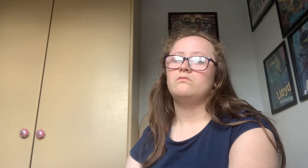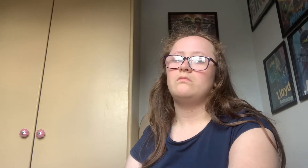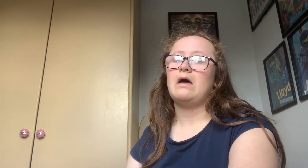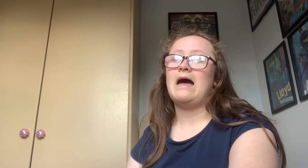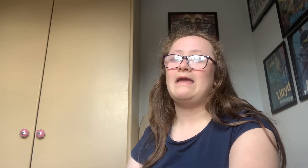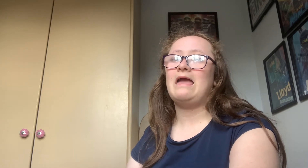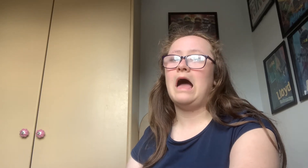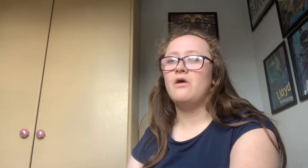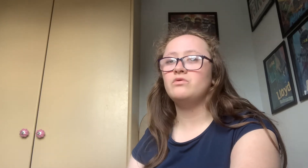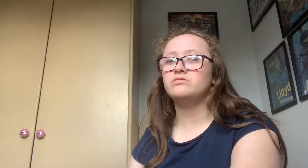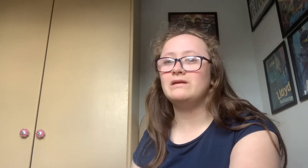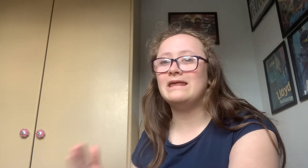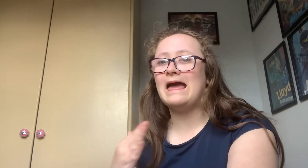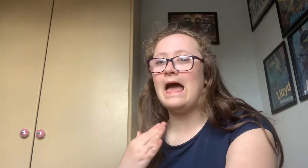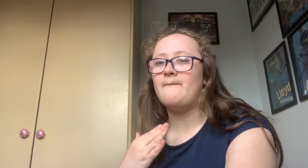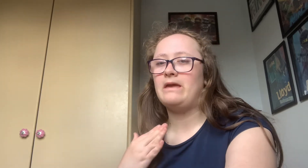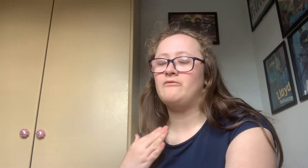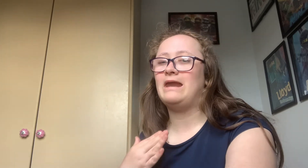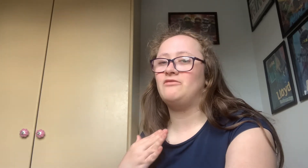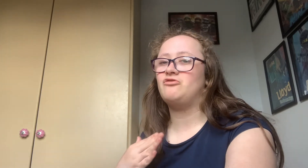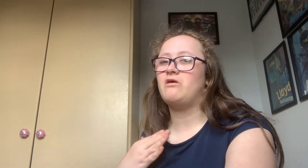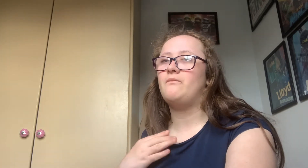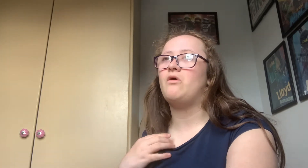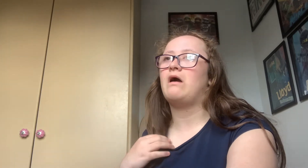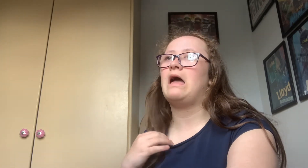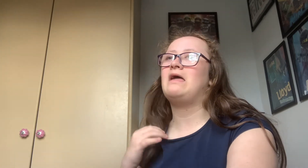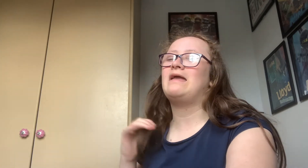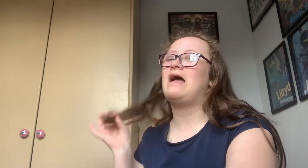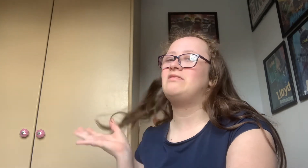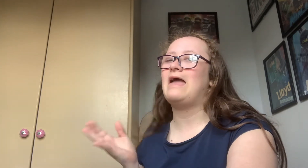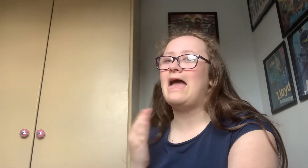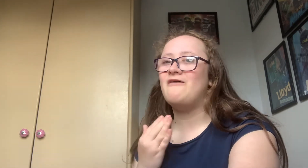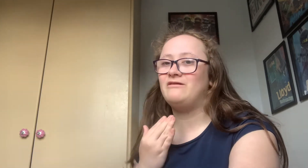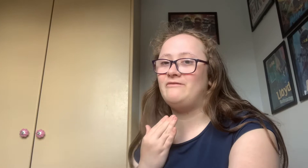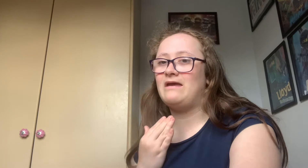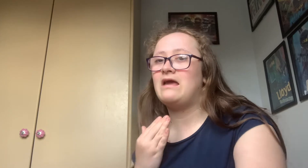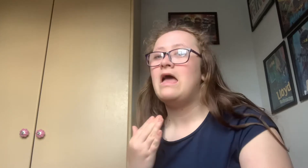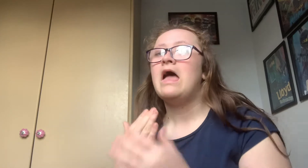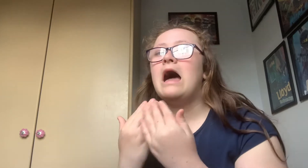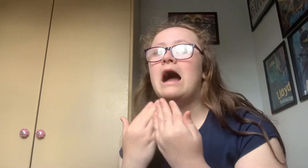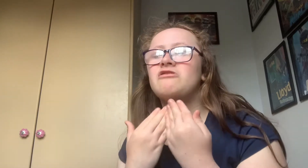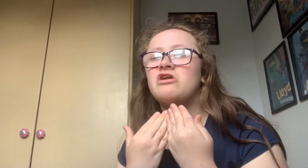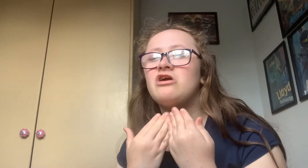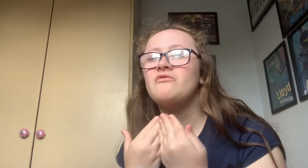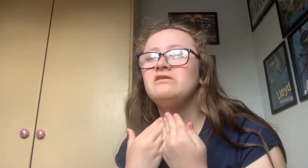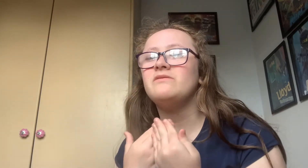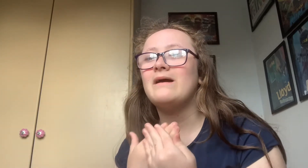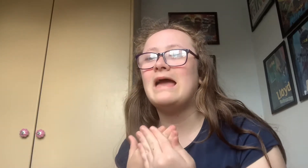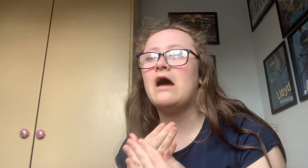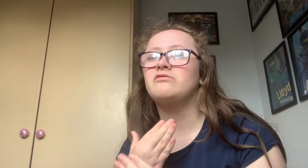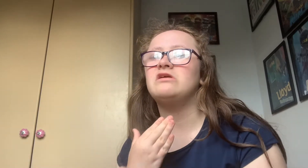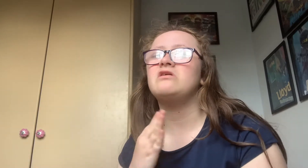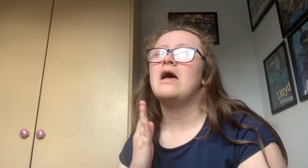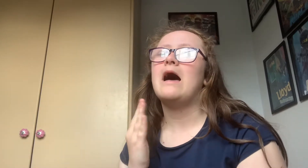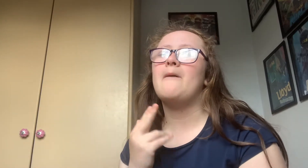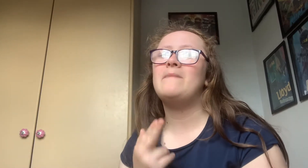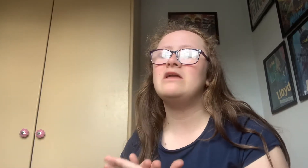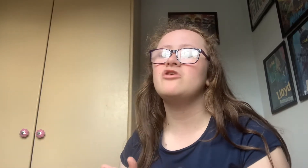I I was really happy when I had Toca Boca and I had everything I decorated my houses and made a